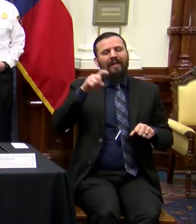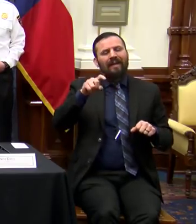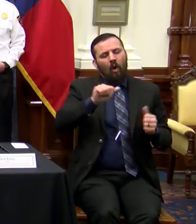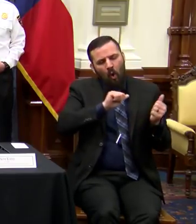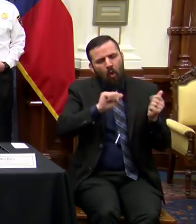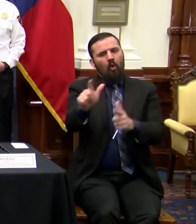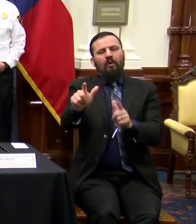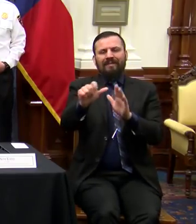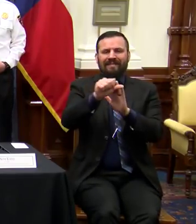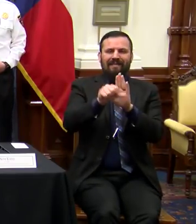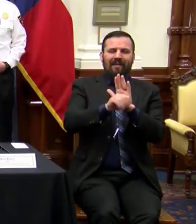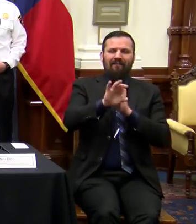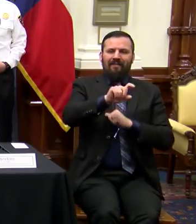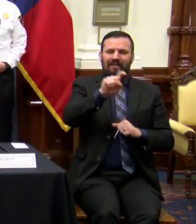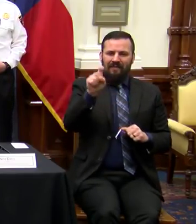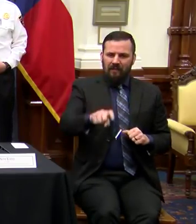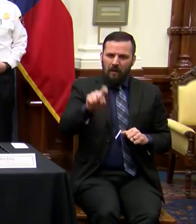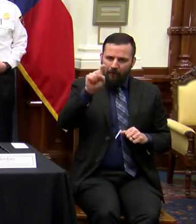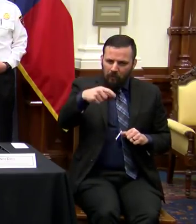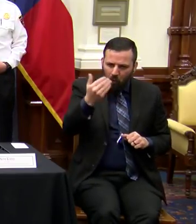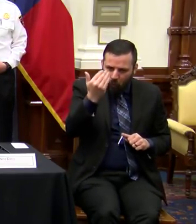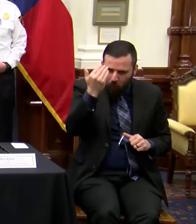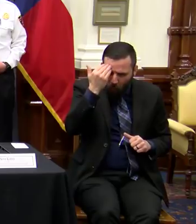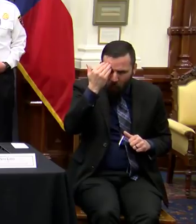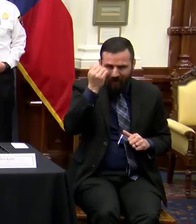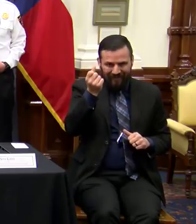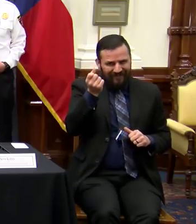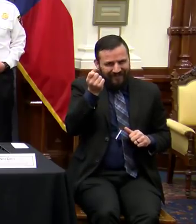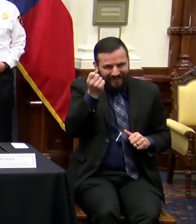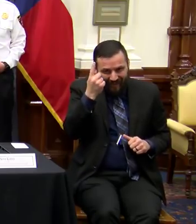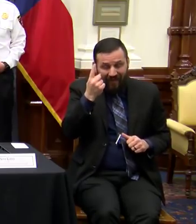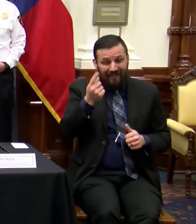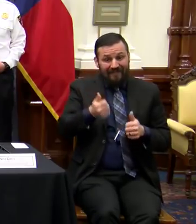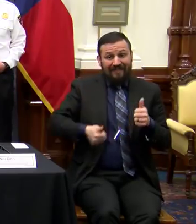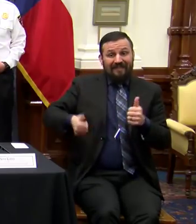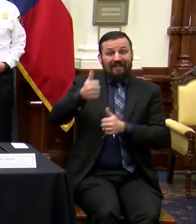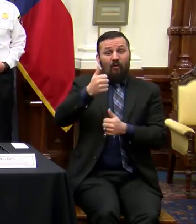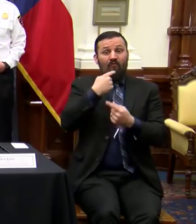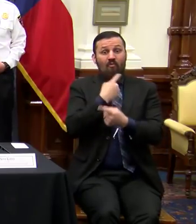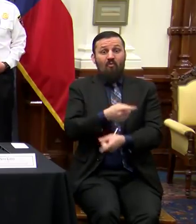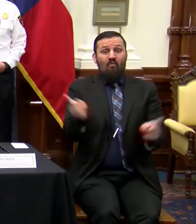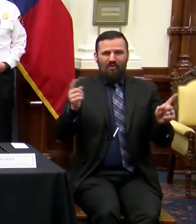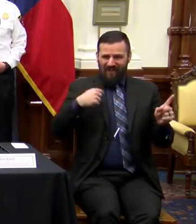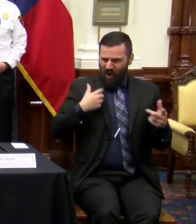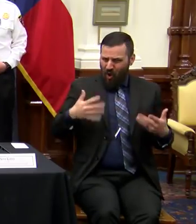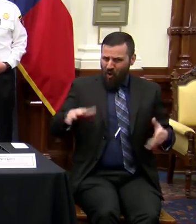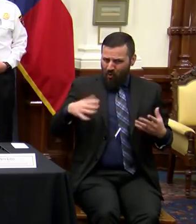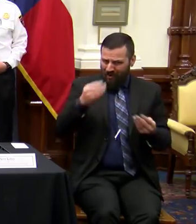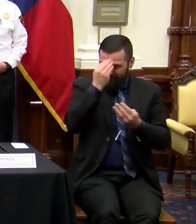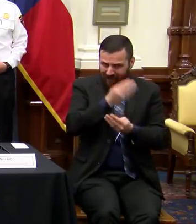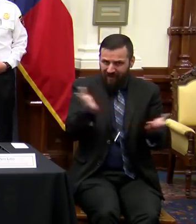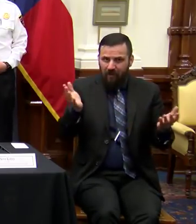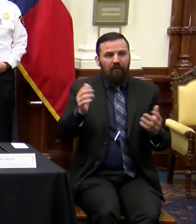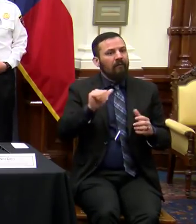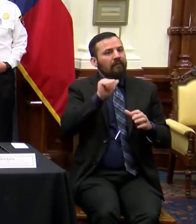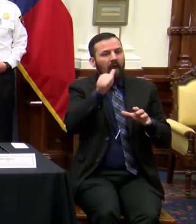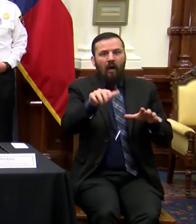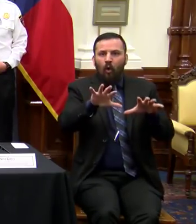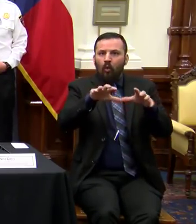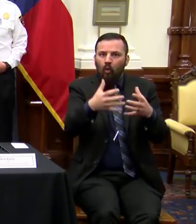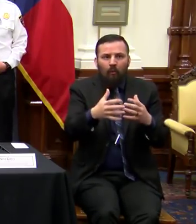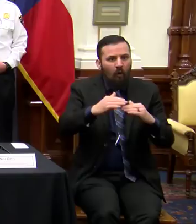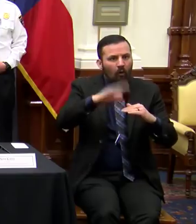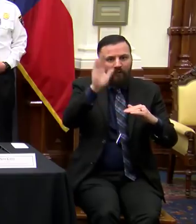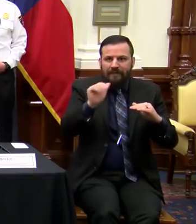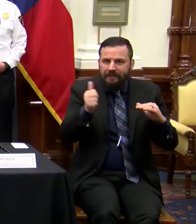Texas to know and to understand the executive order that I've already issued. Do not gather in groups of more than 10.